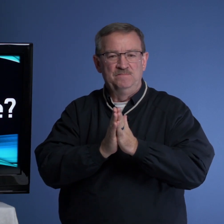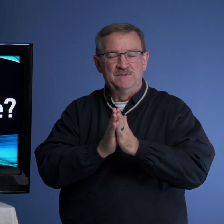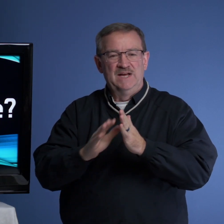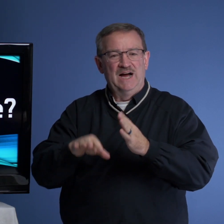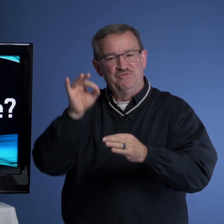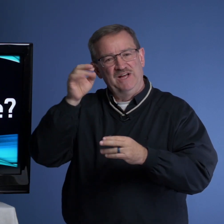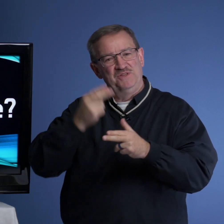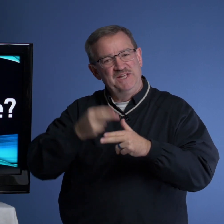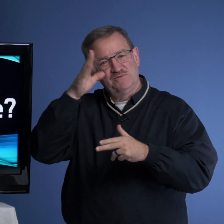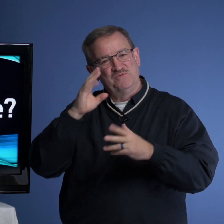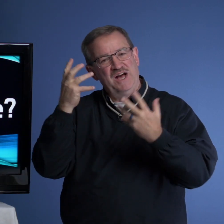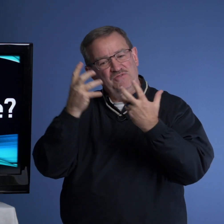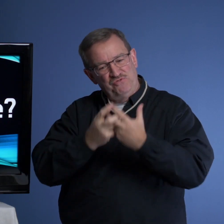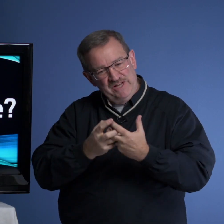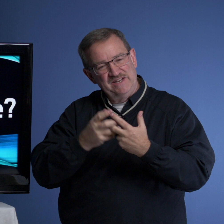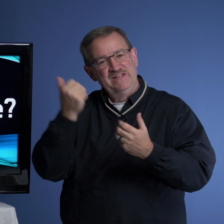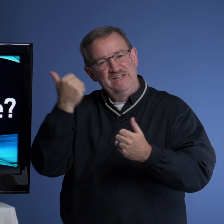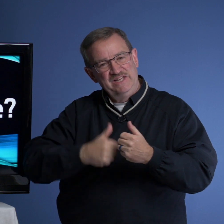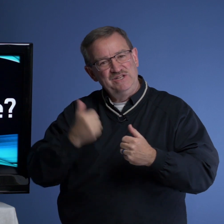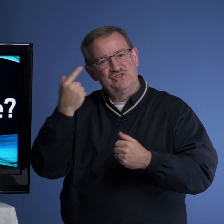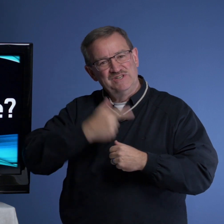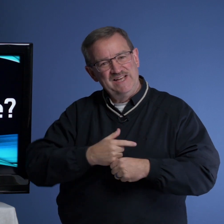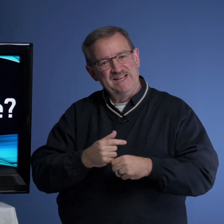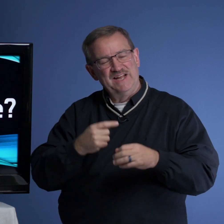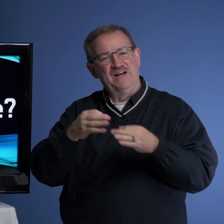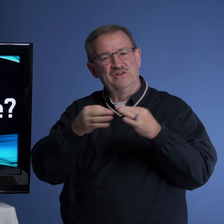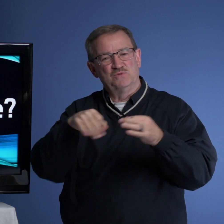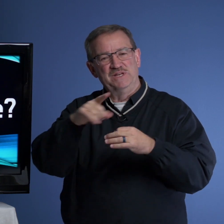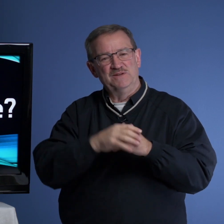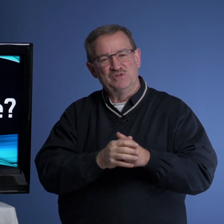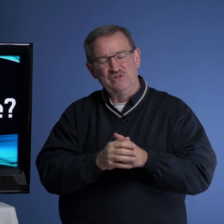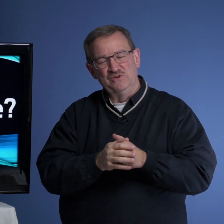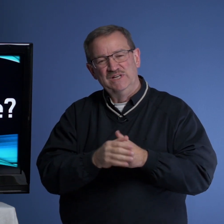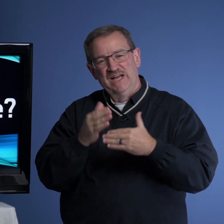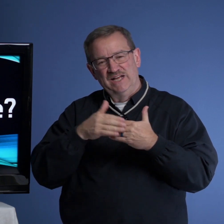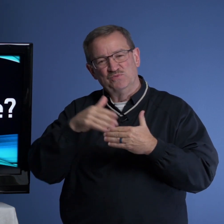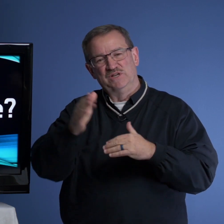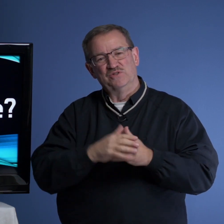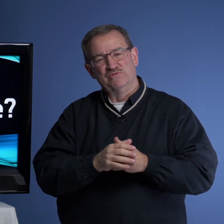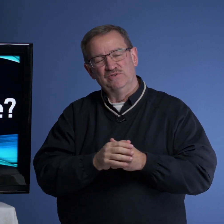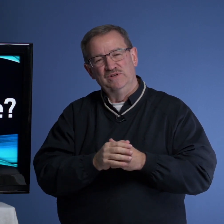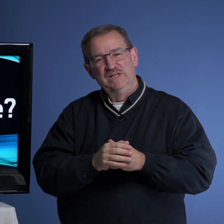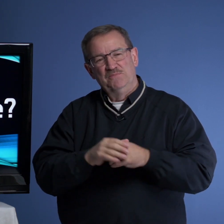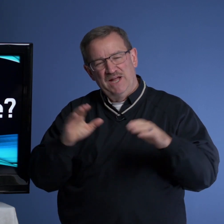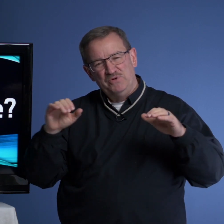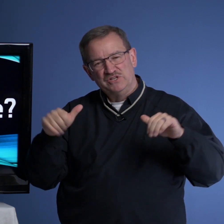I found the names of God fit each day. And I'll explain them to you as we go through. But I want to